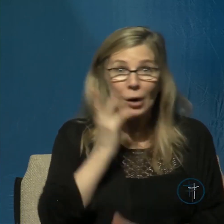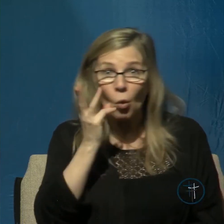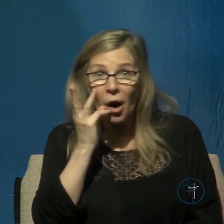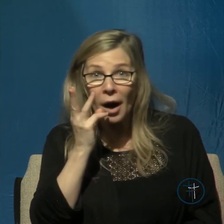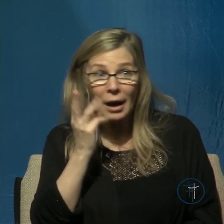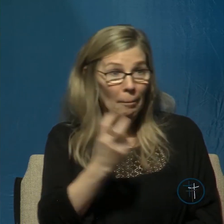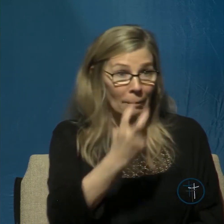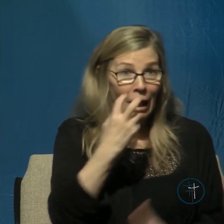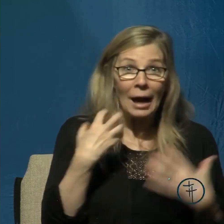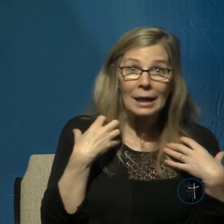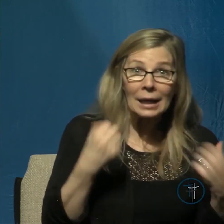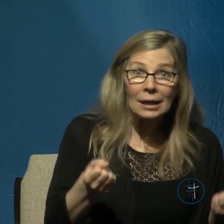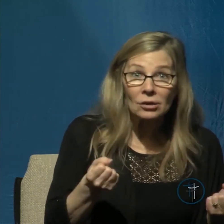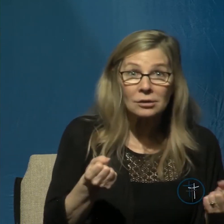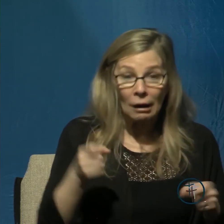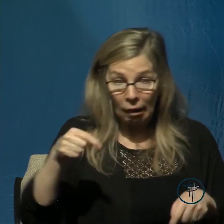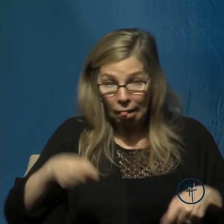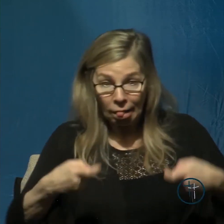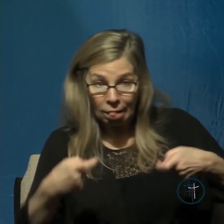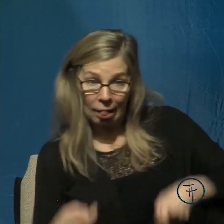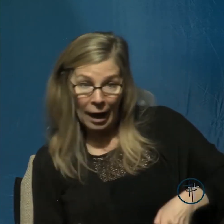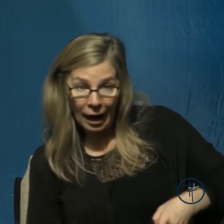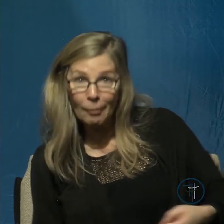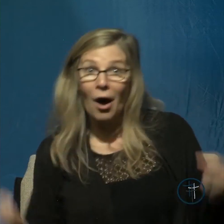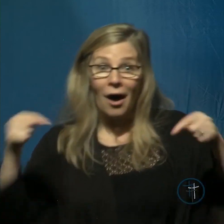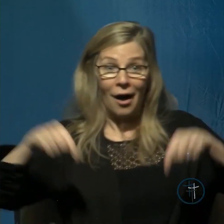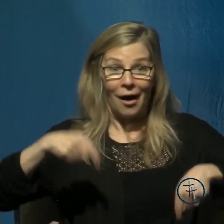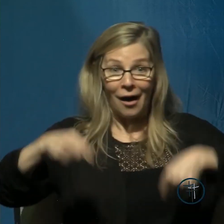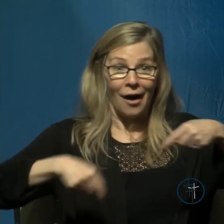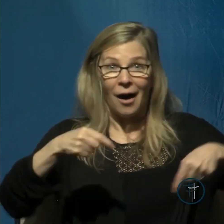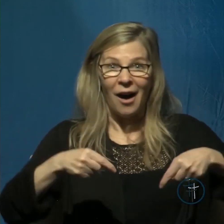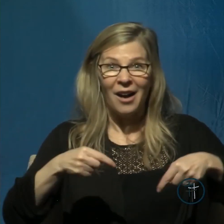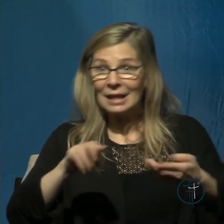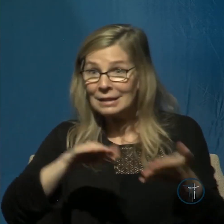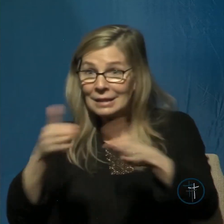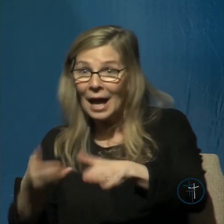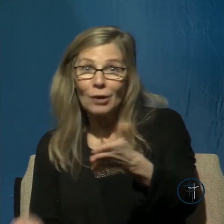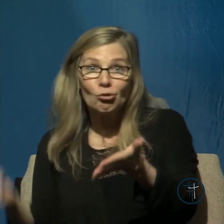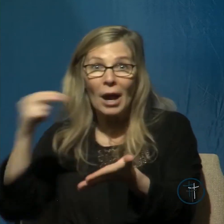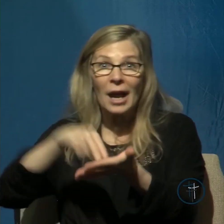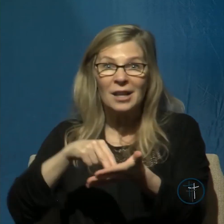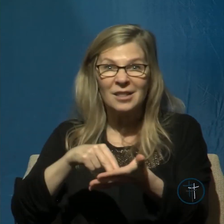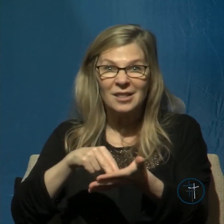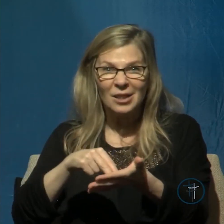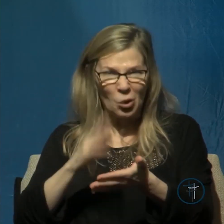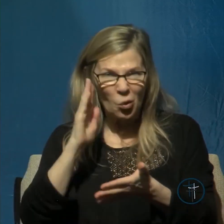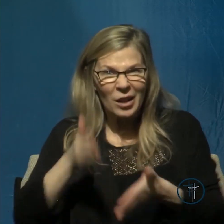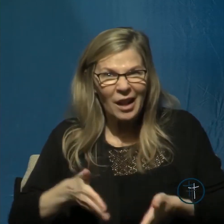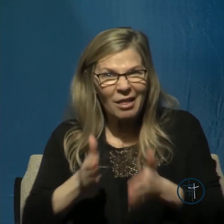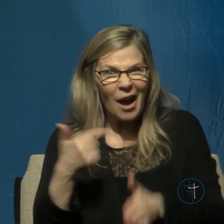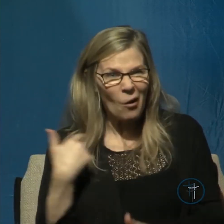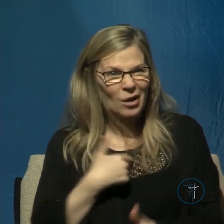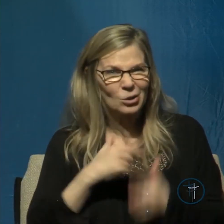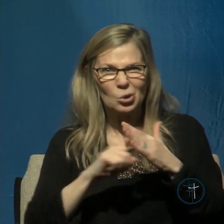and the lame he can even raise the dead it is it likely that he's going to allow us and himself to be drowned in this way impossible